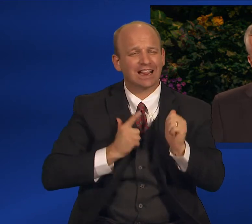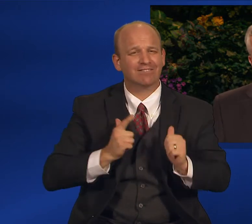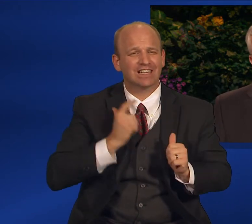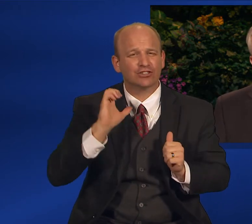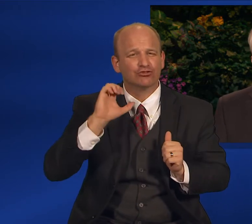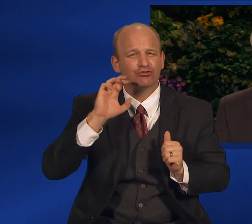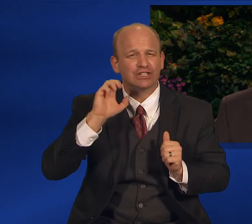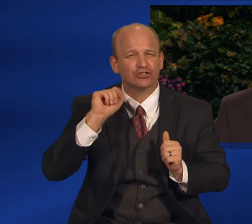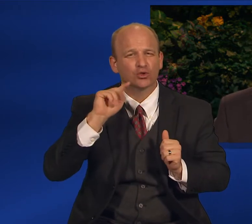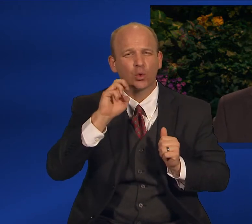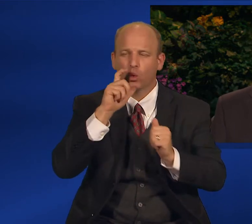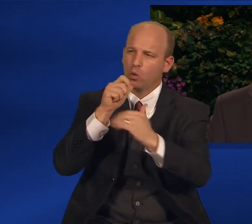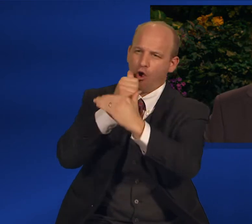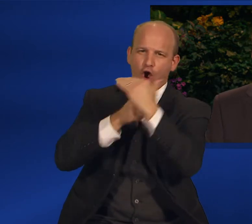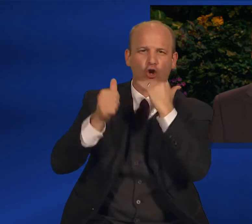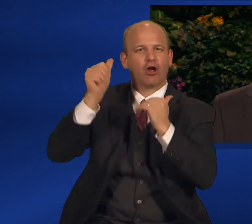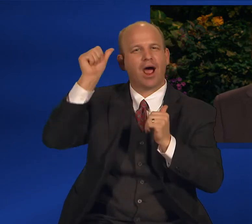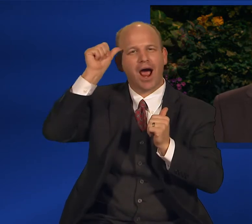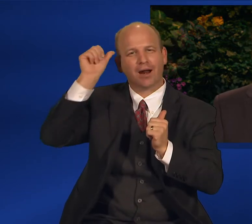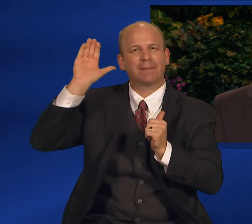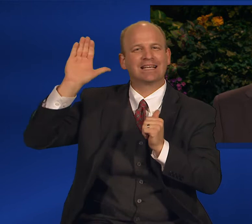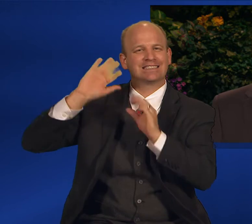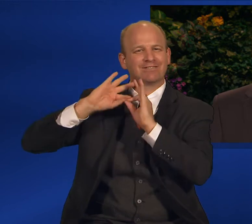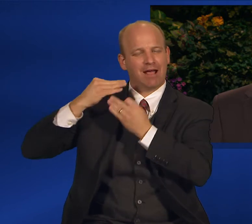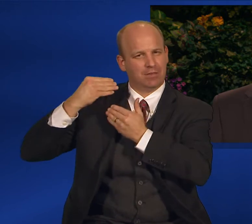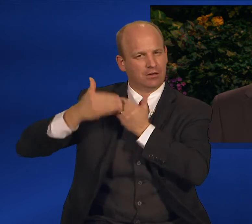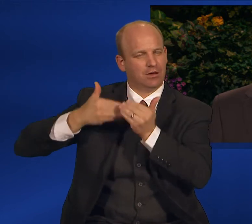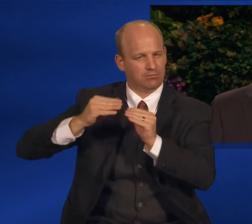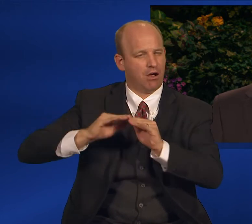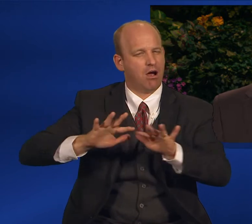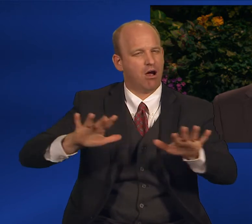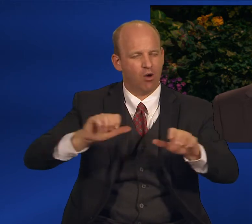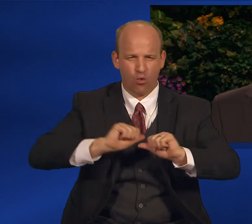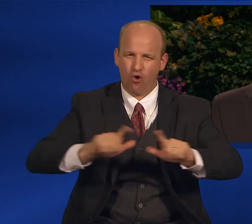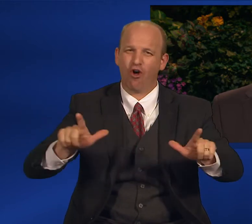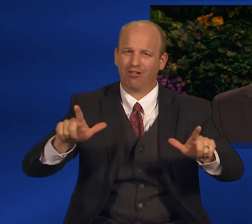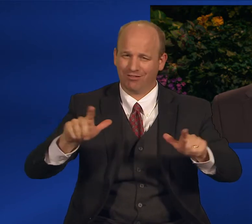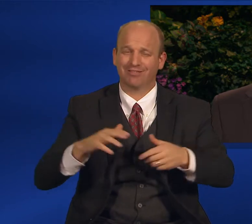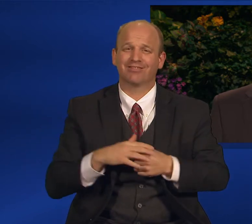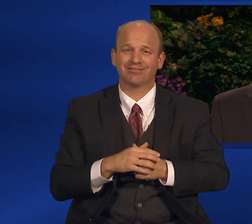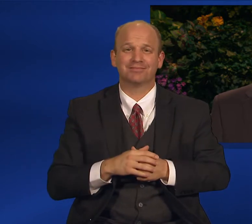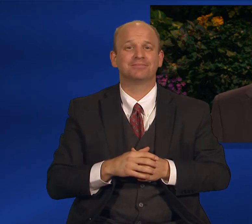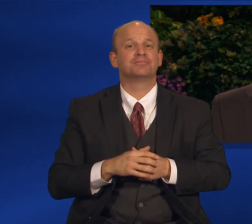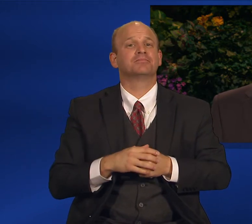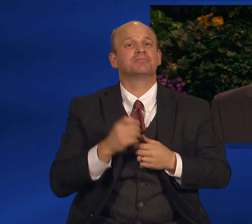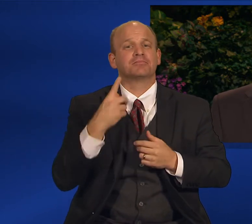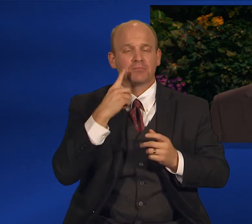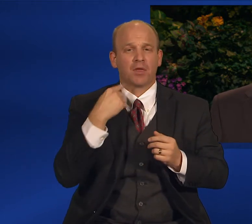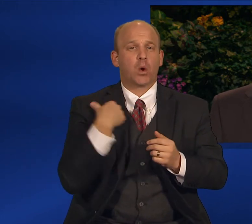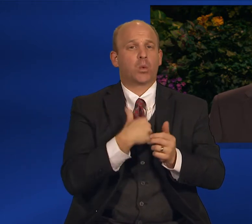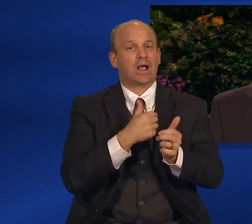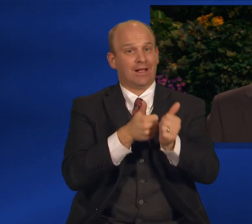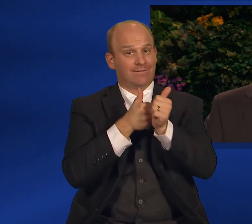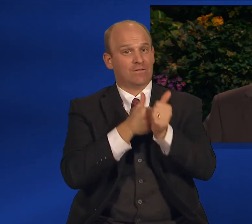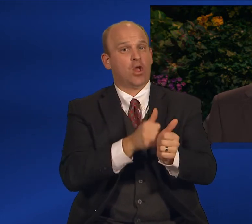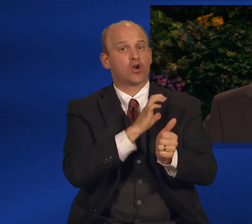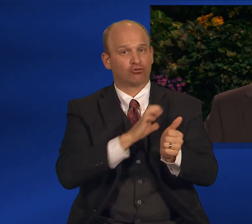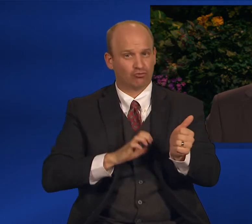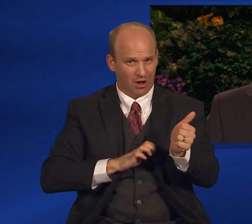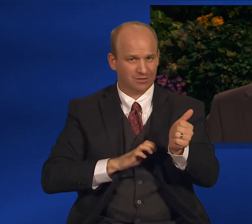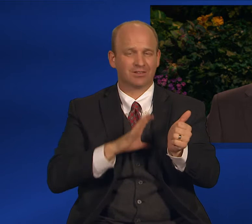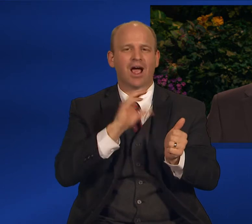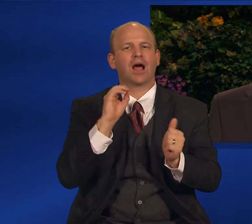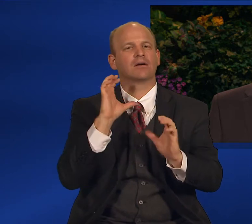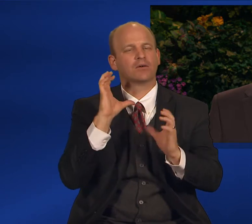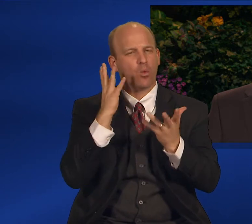Inasmuch as we follow Christ, we seek to participate in and further His redemptive work. The